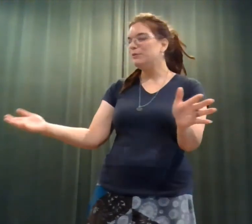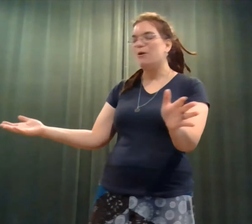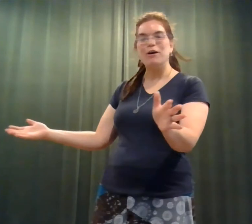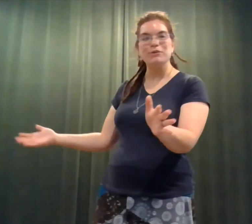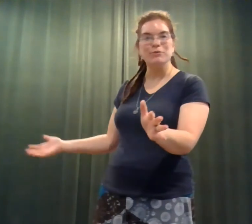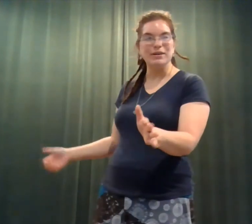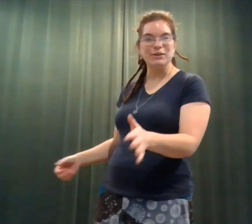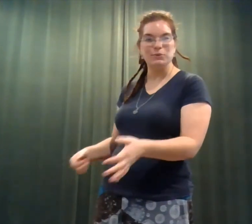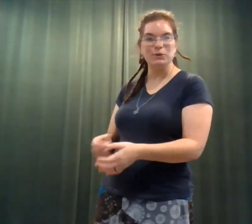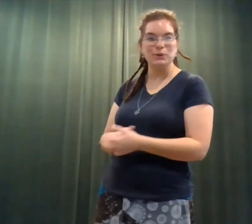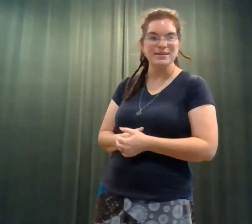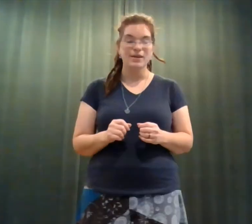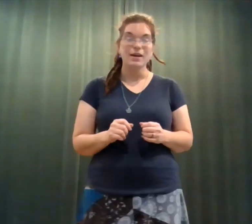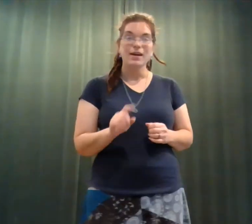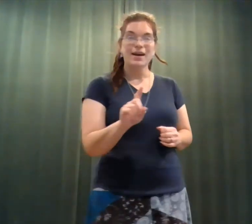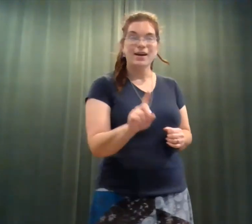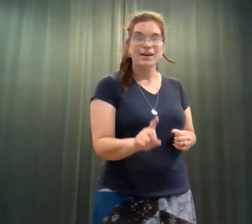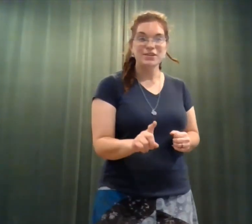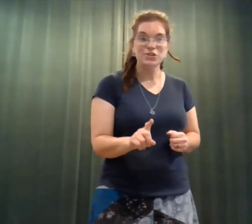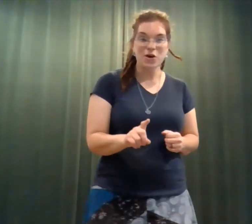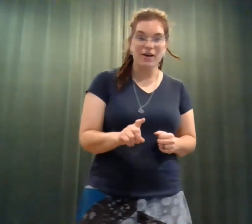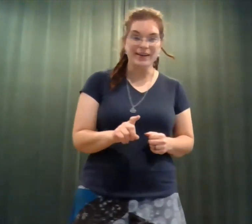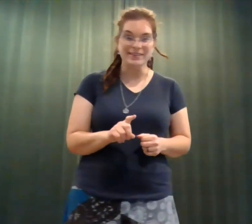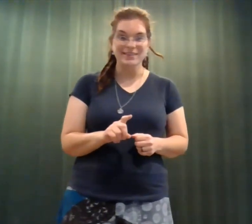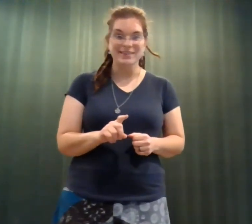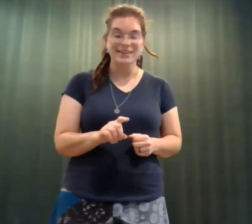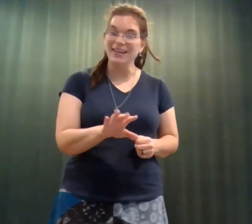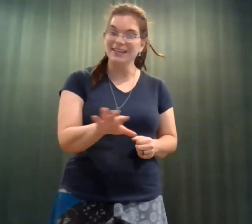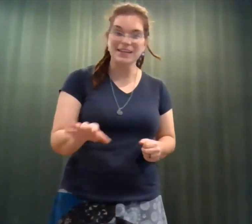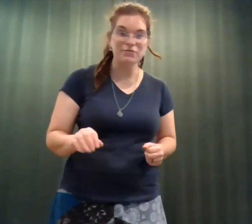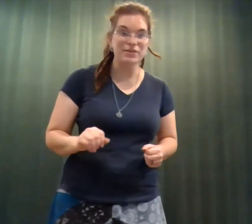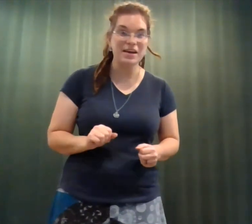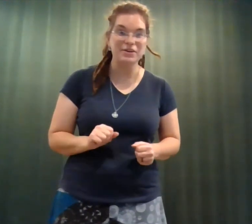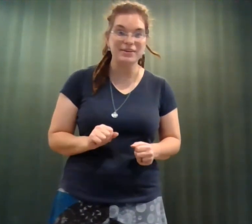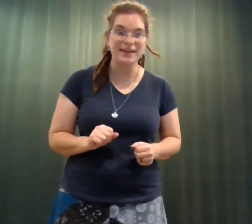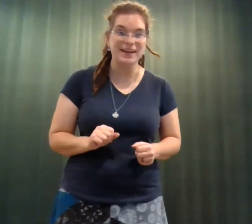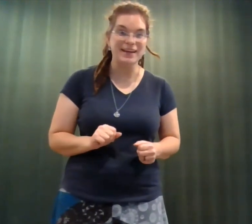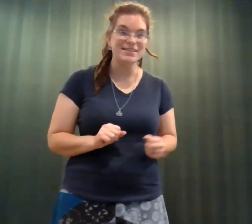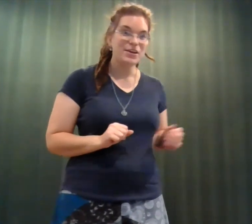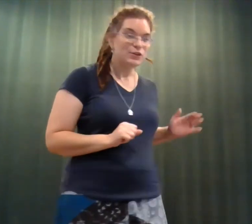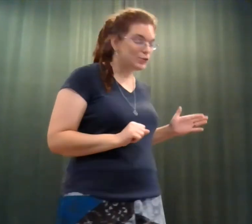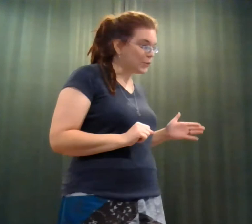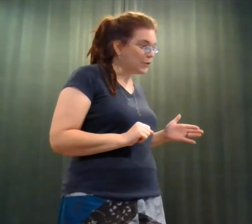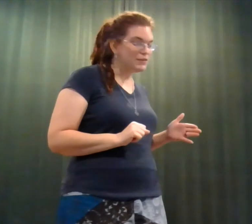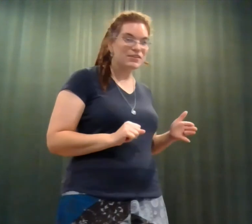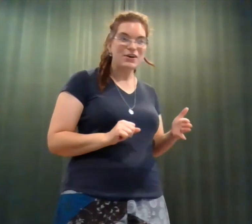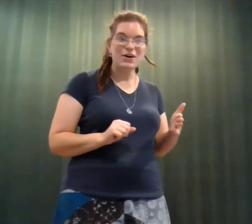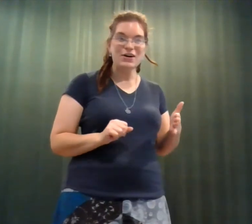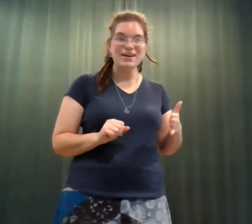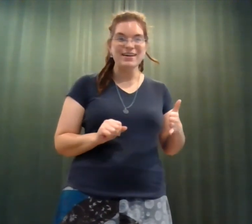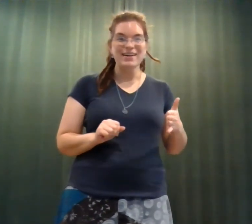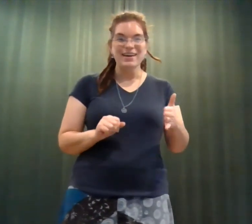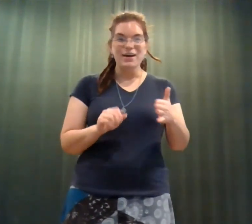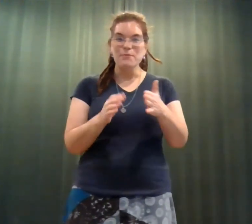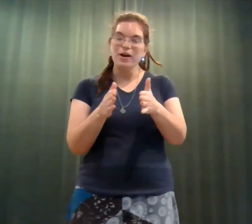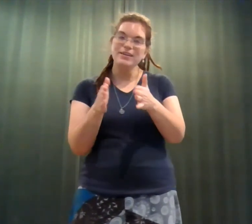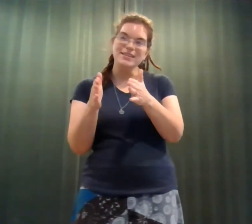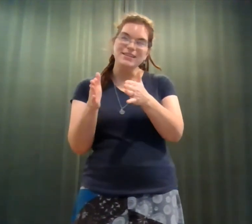water running through it. And John, like he did every Saturday night, drove his car and parked it